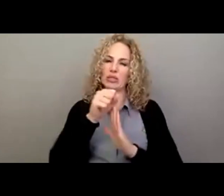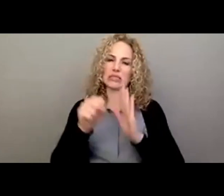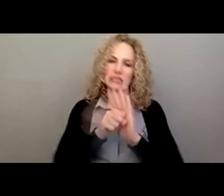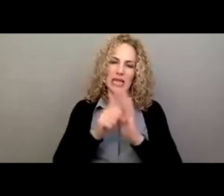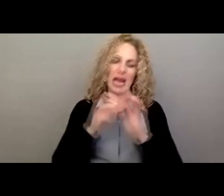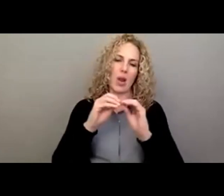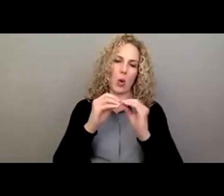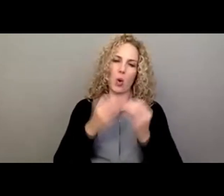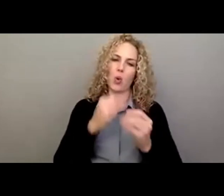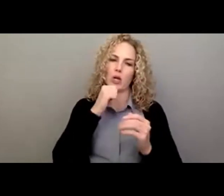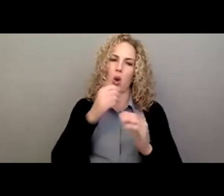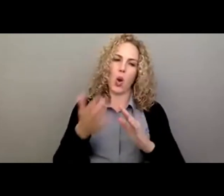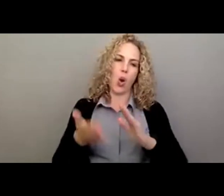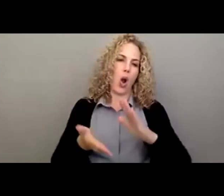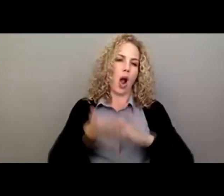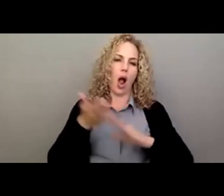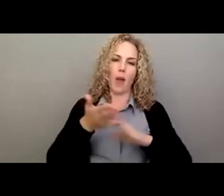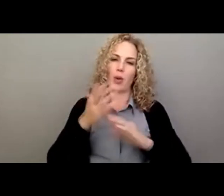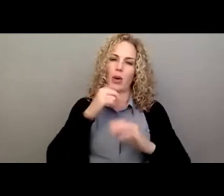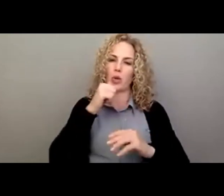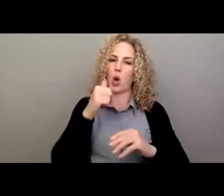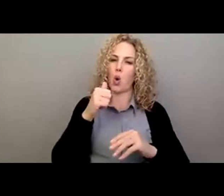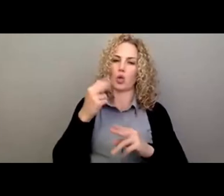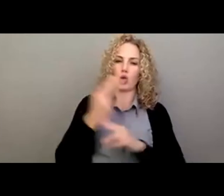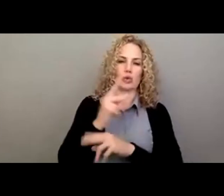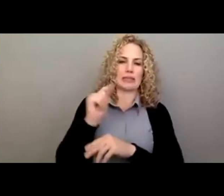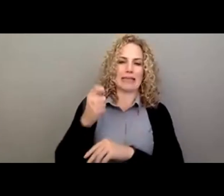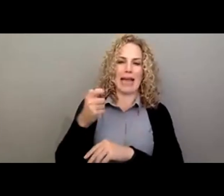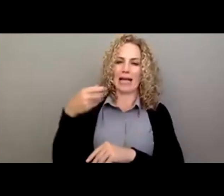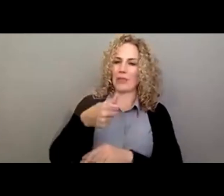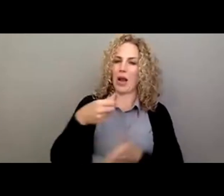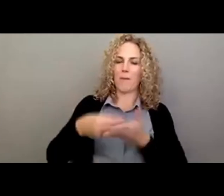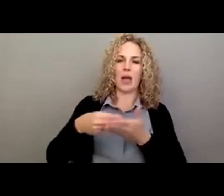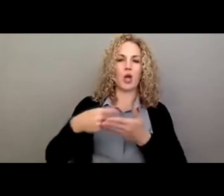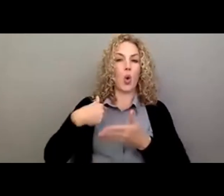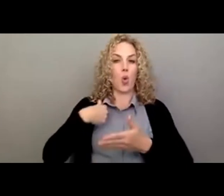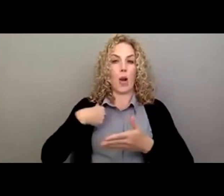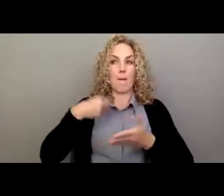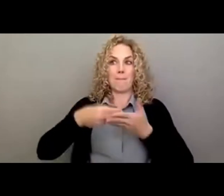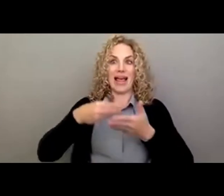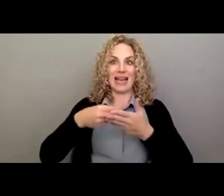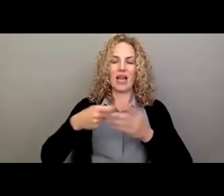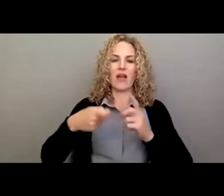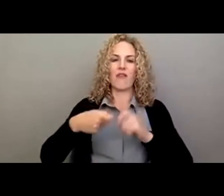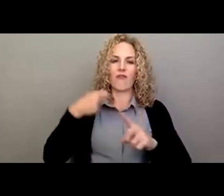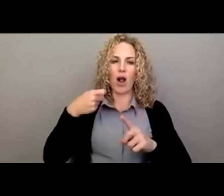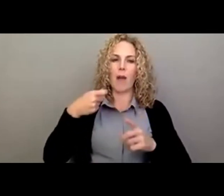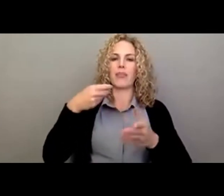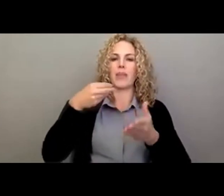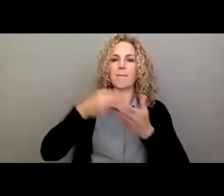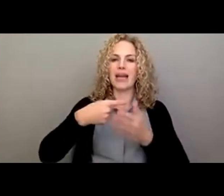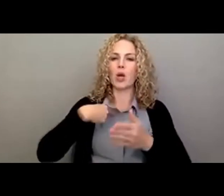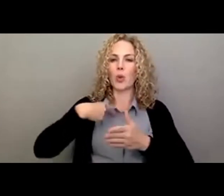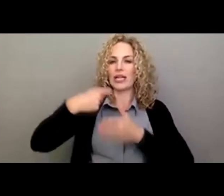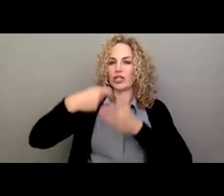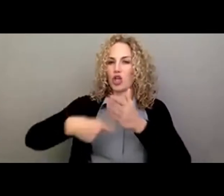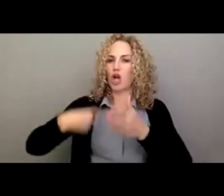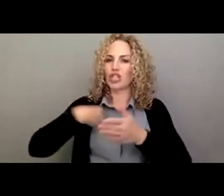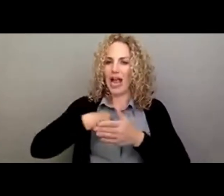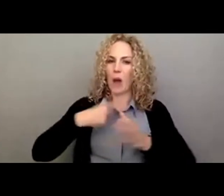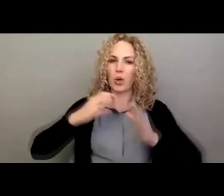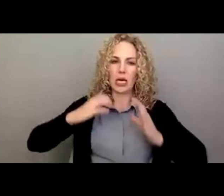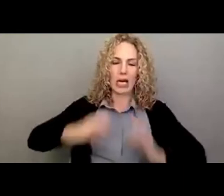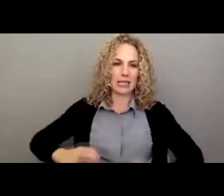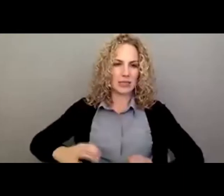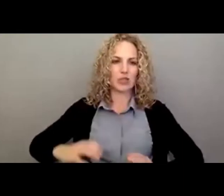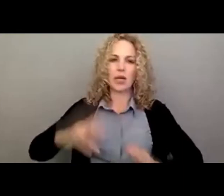and we don't operate on any taxpayer dollars. We operate purely on the premium dollars we charge our customers and people don't